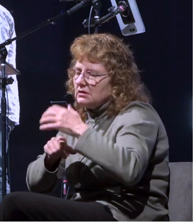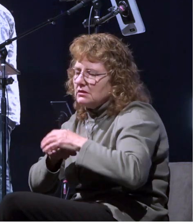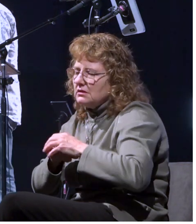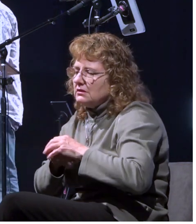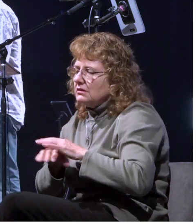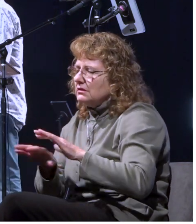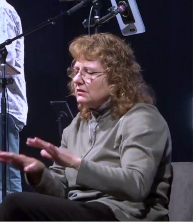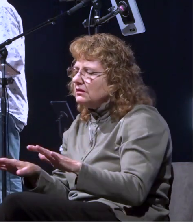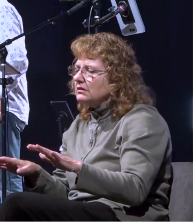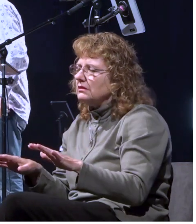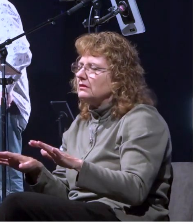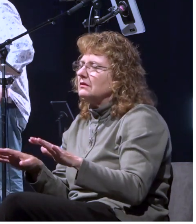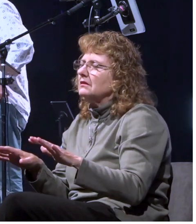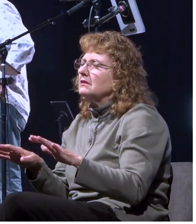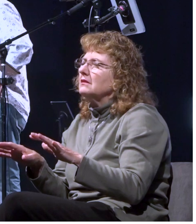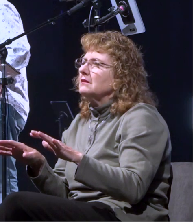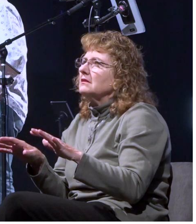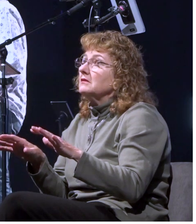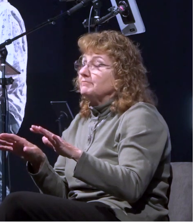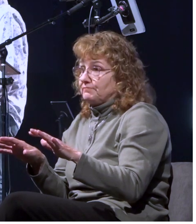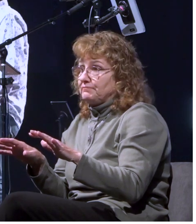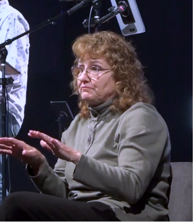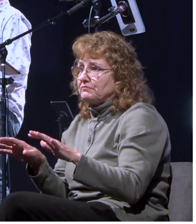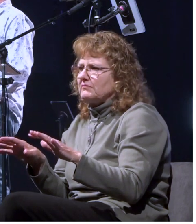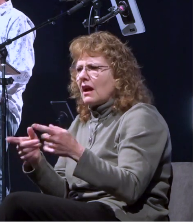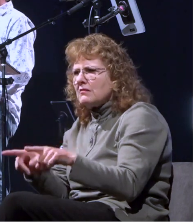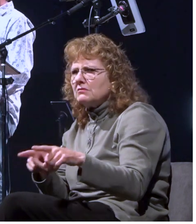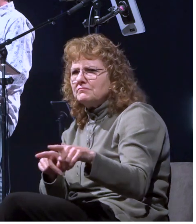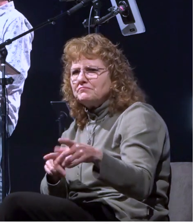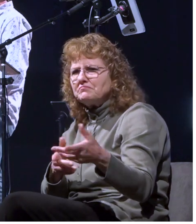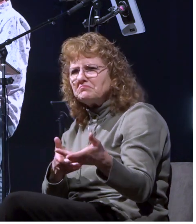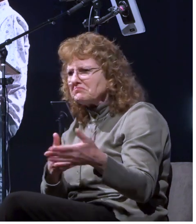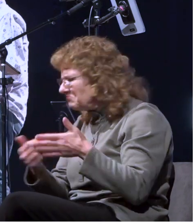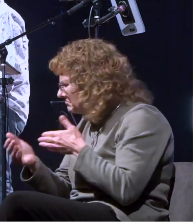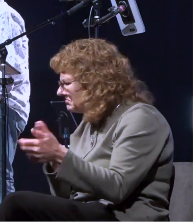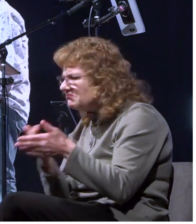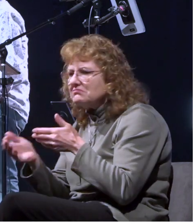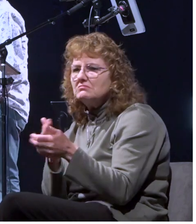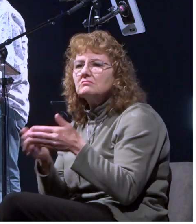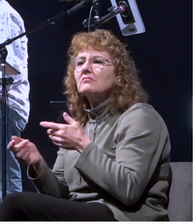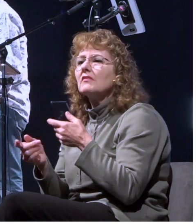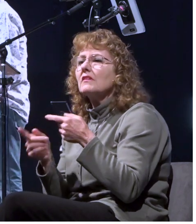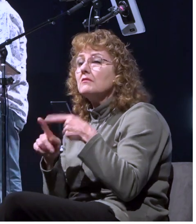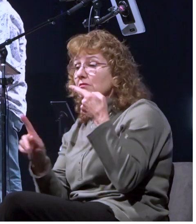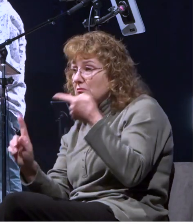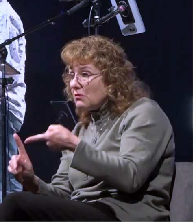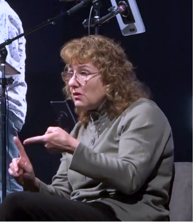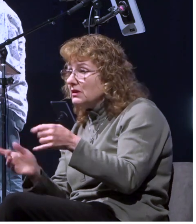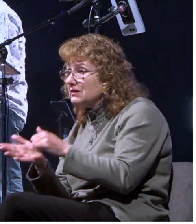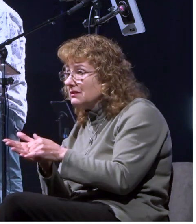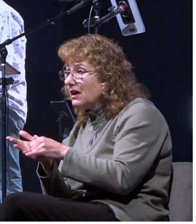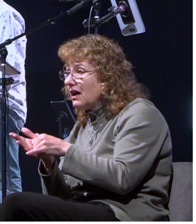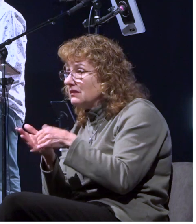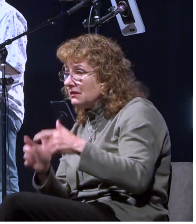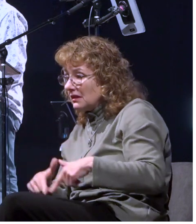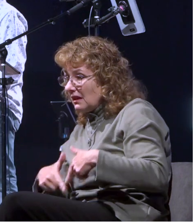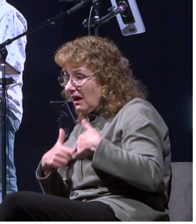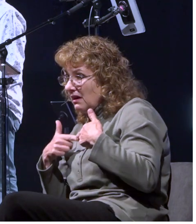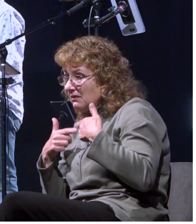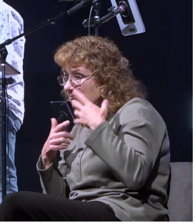apart and whatever it is the storms and the shipwrecks of life are